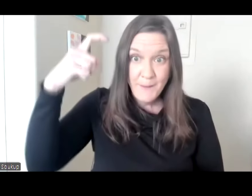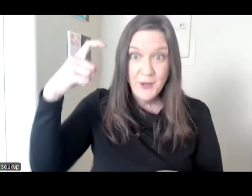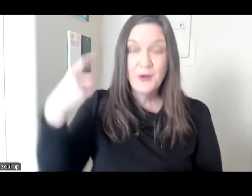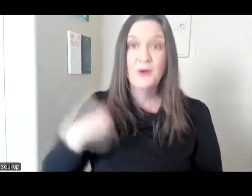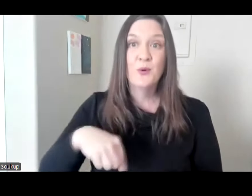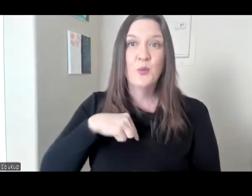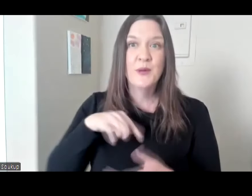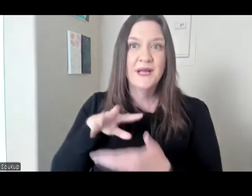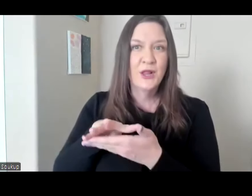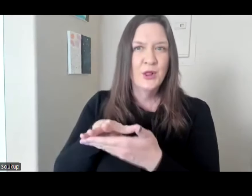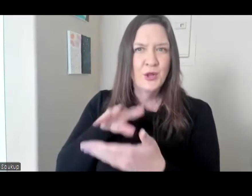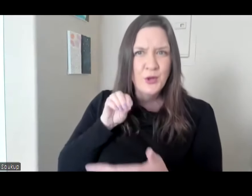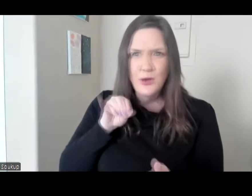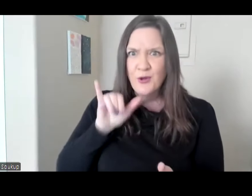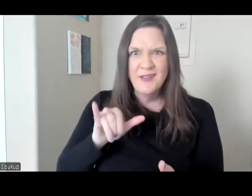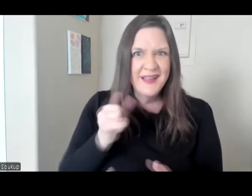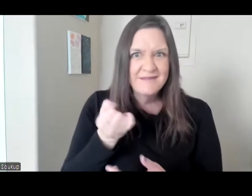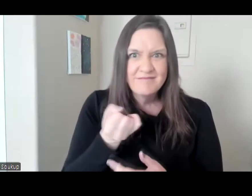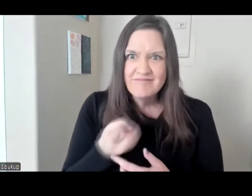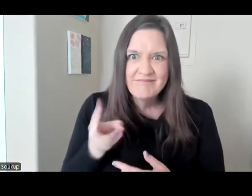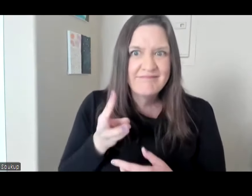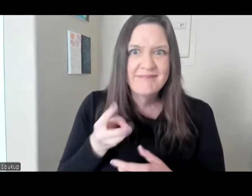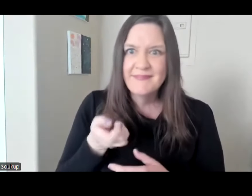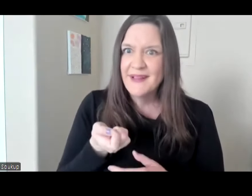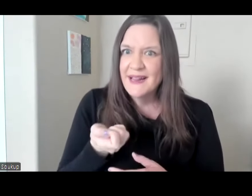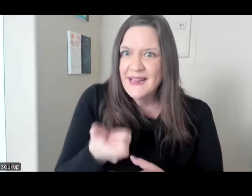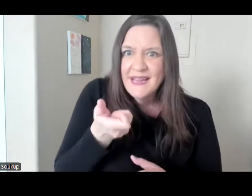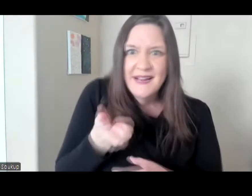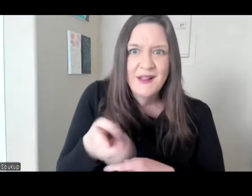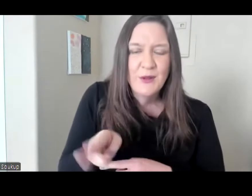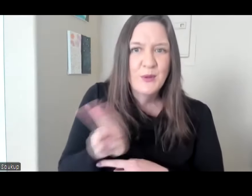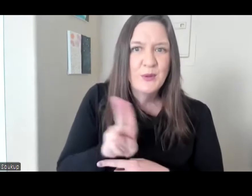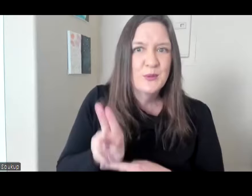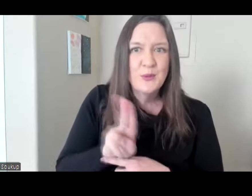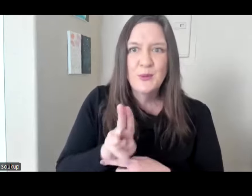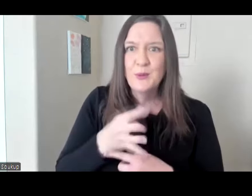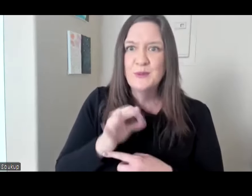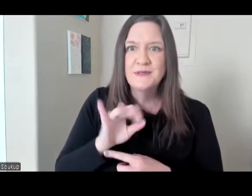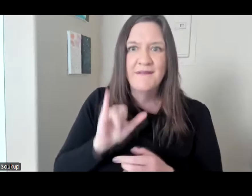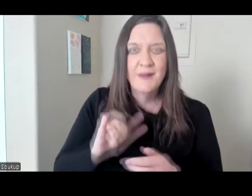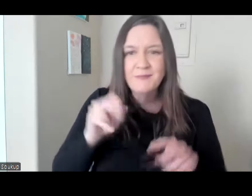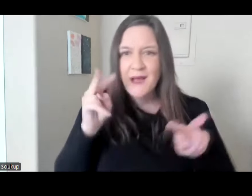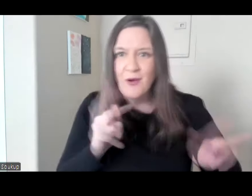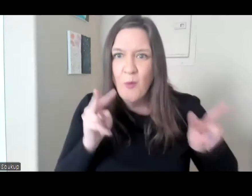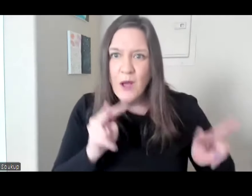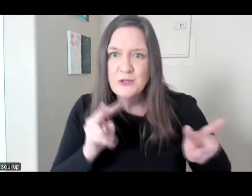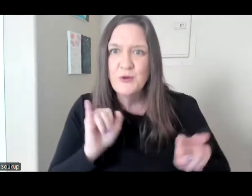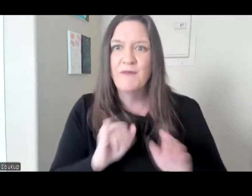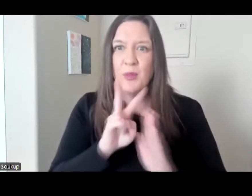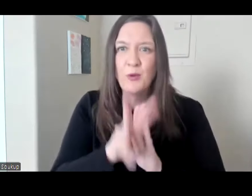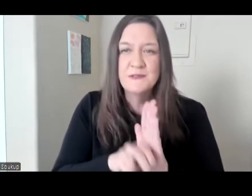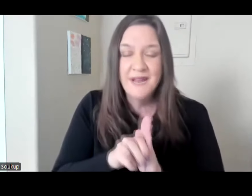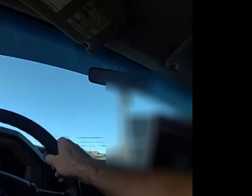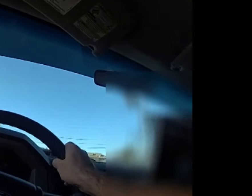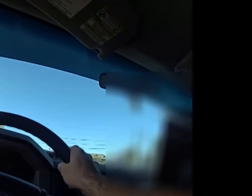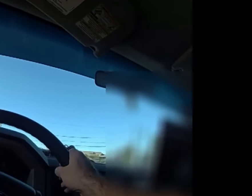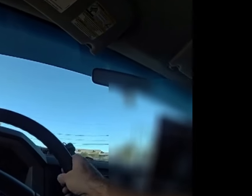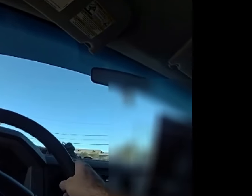But as of last summer, we recently learned that that has rarely been used. Officer Harris